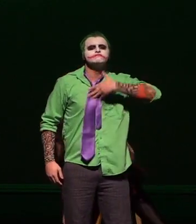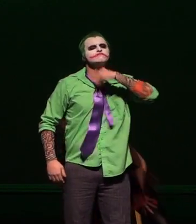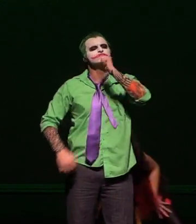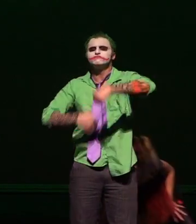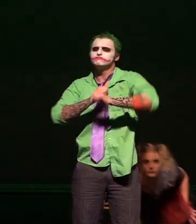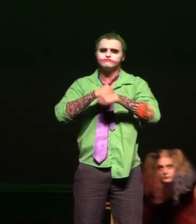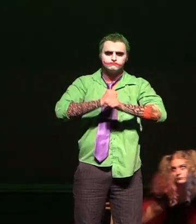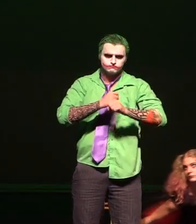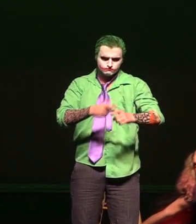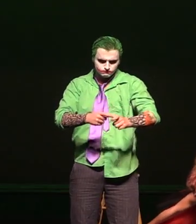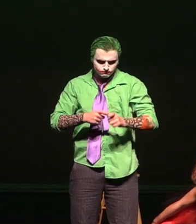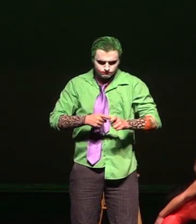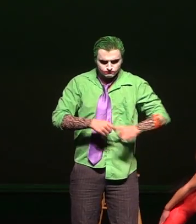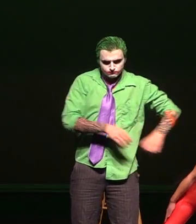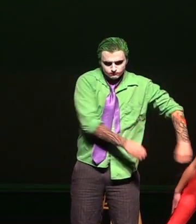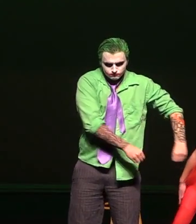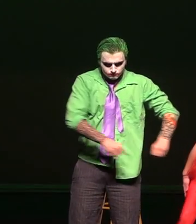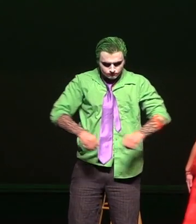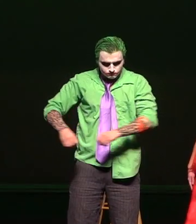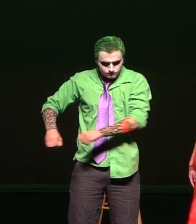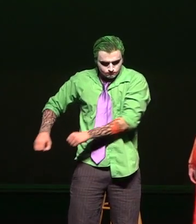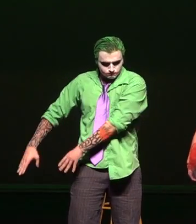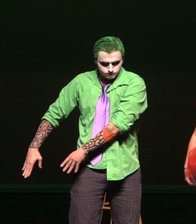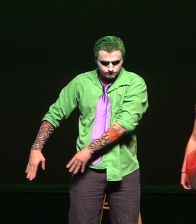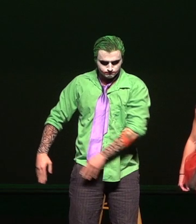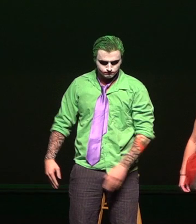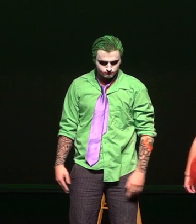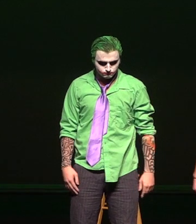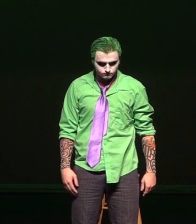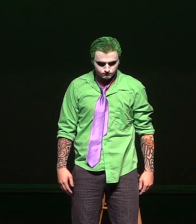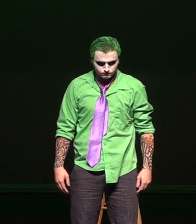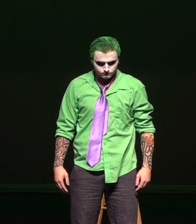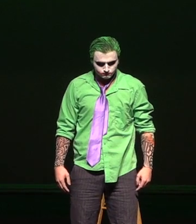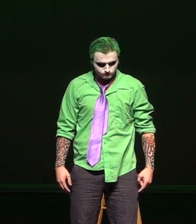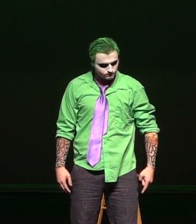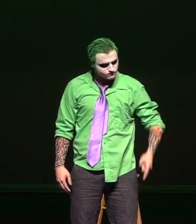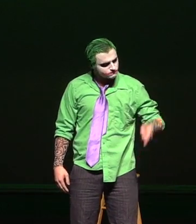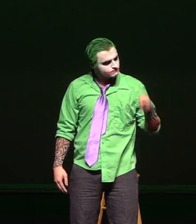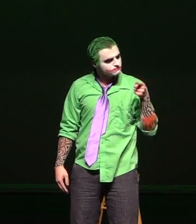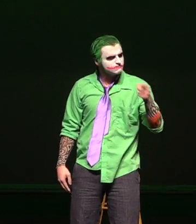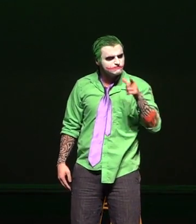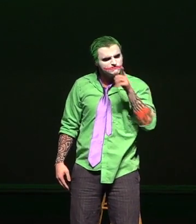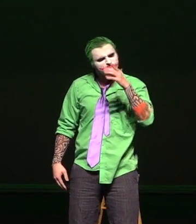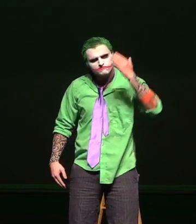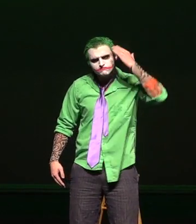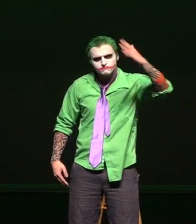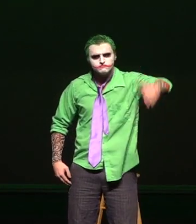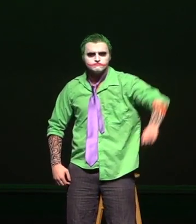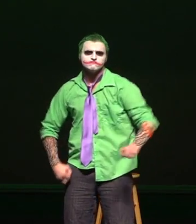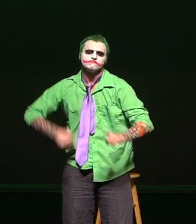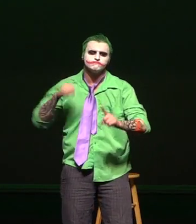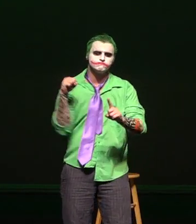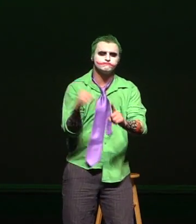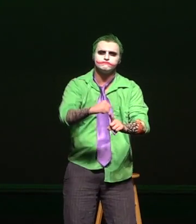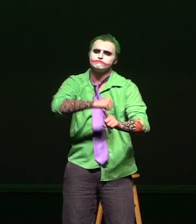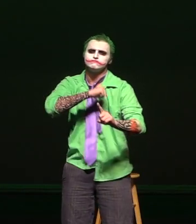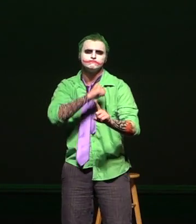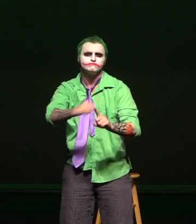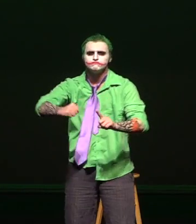Please don't make any sudden moves You don't know the half of